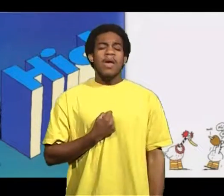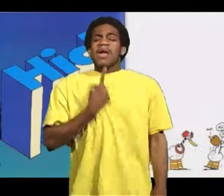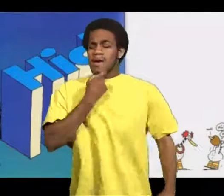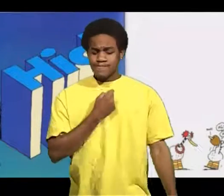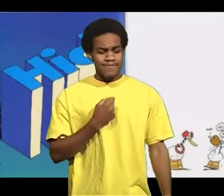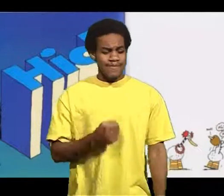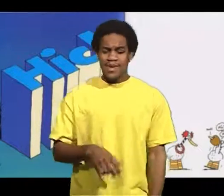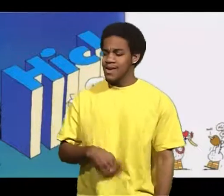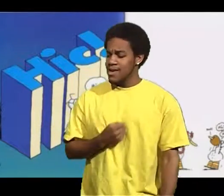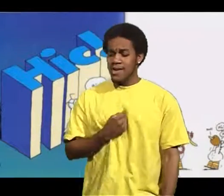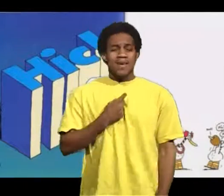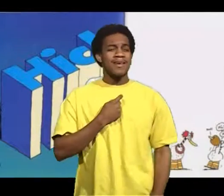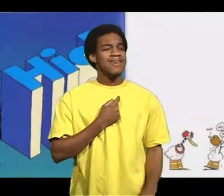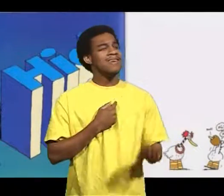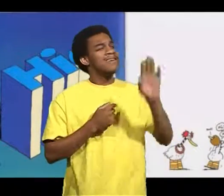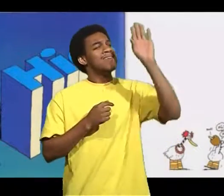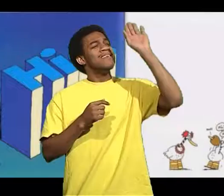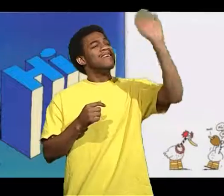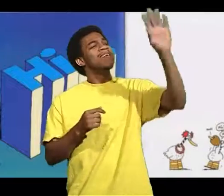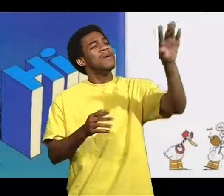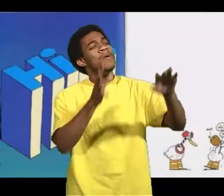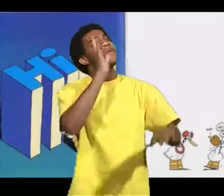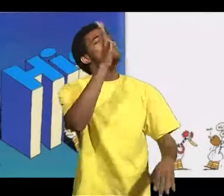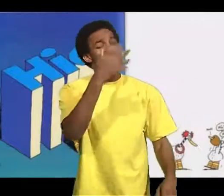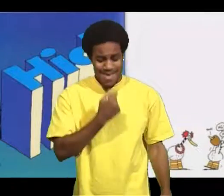Sebastian kept hiccuping. He went to grandma.